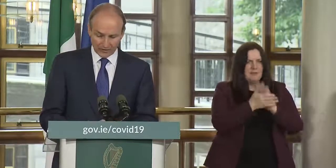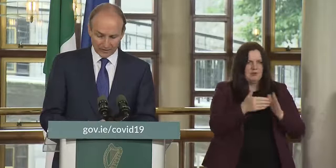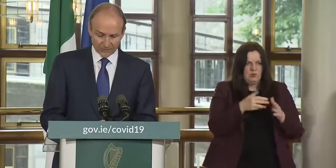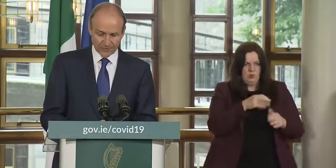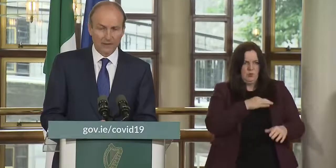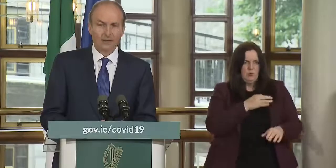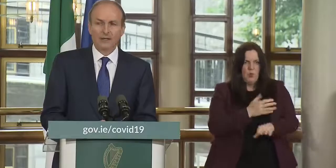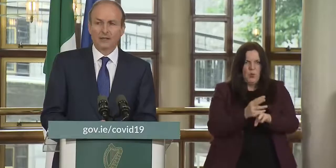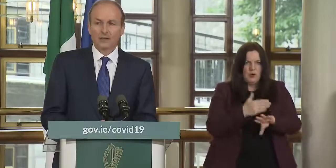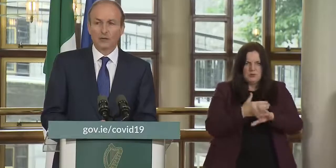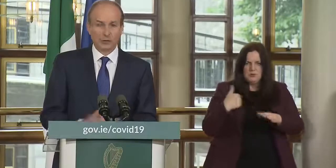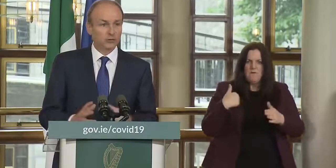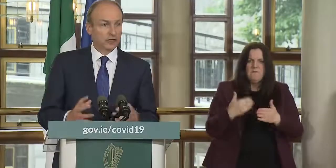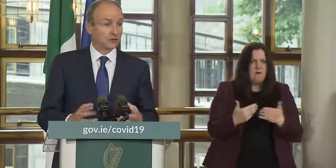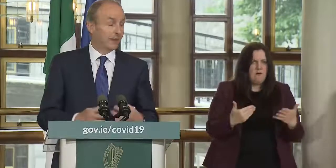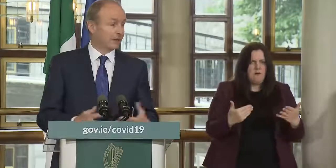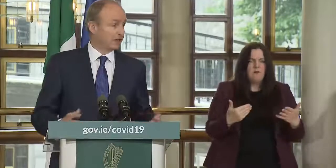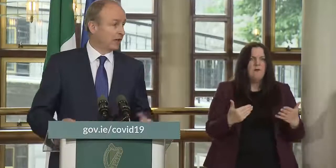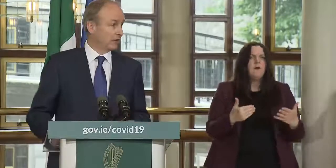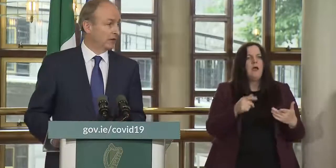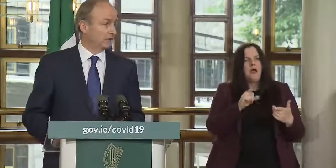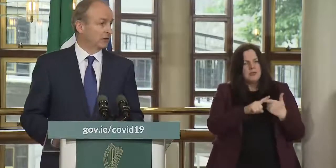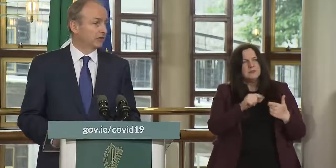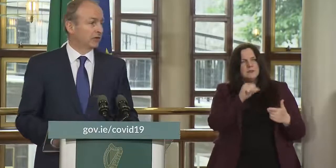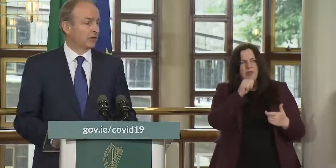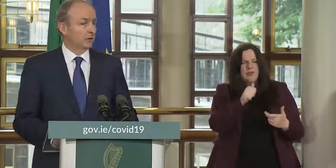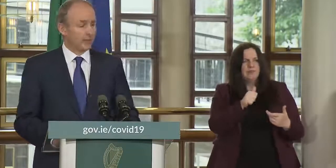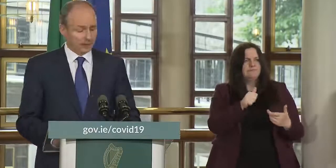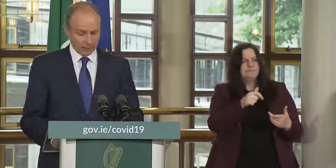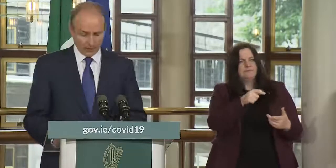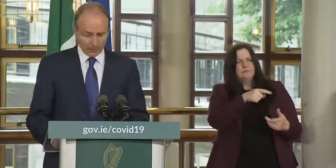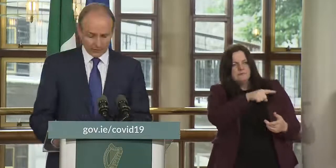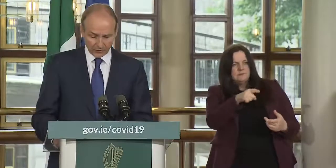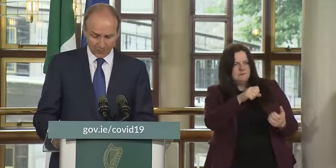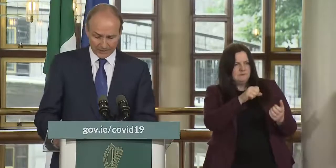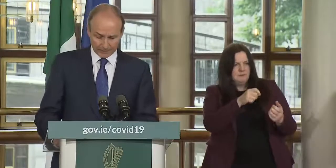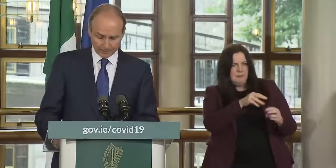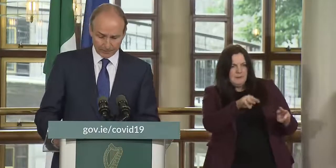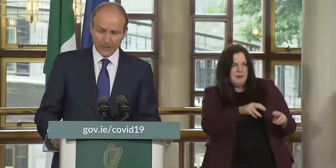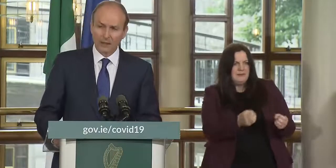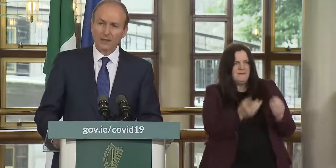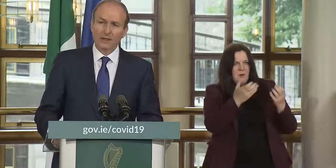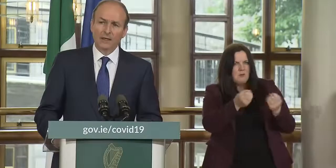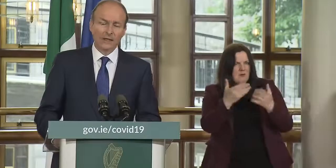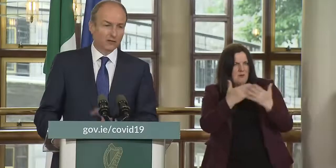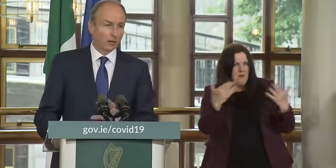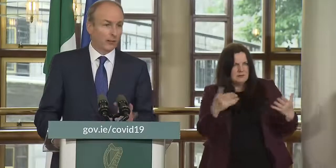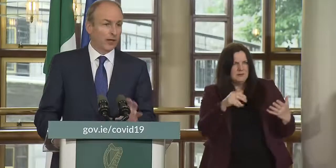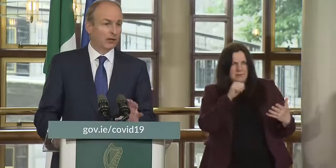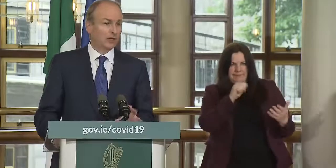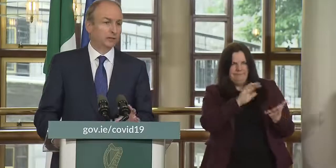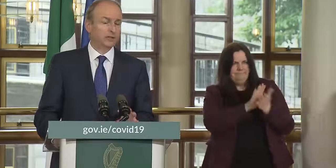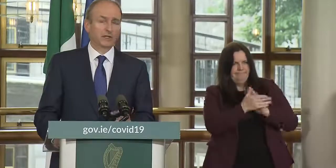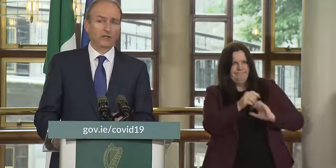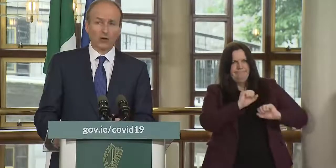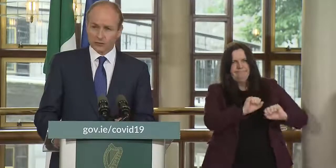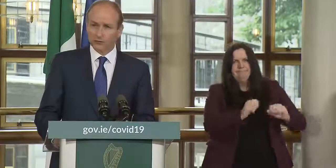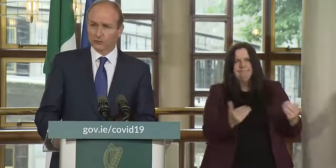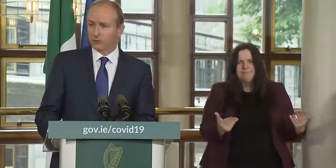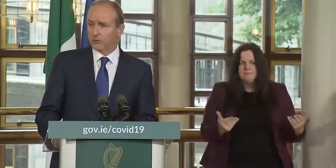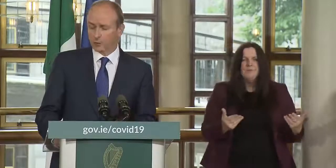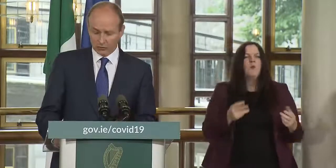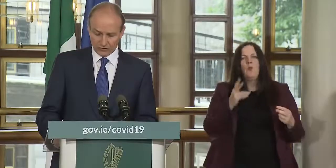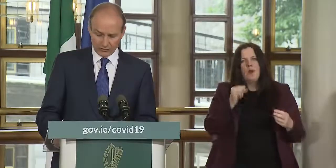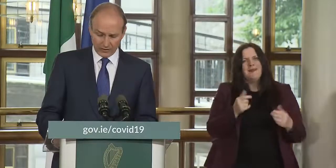undertaken today and that we don't undermine the sacrifices that have been made by so many and that is why we are adopting a